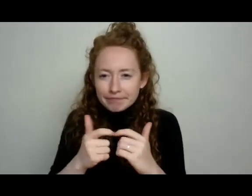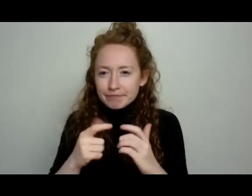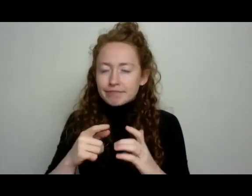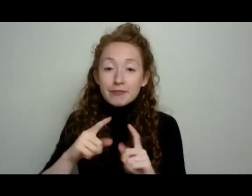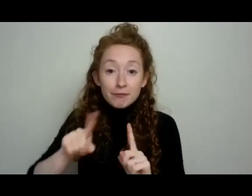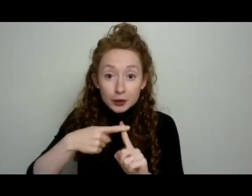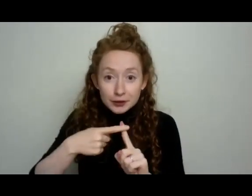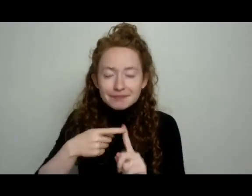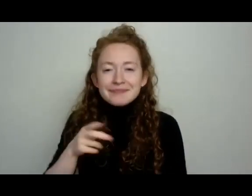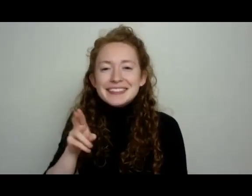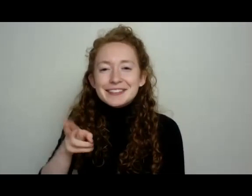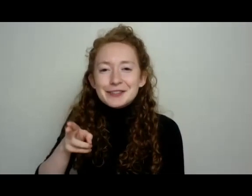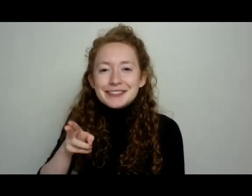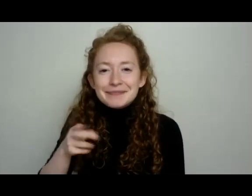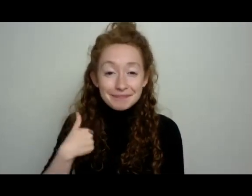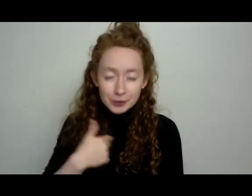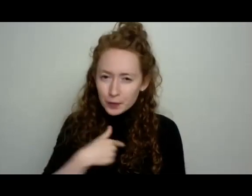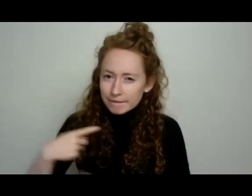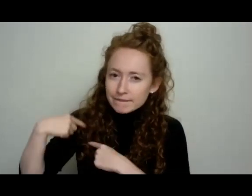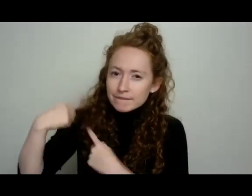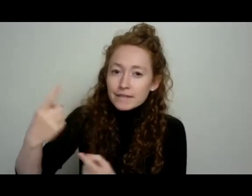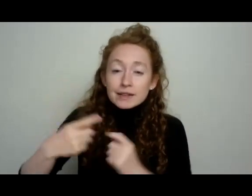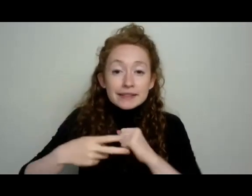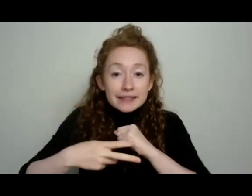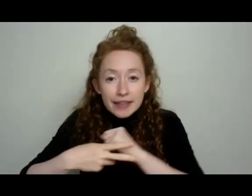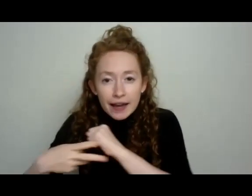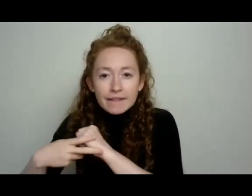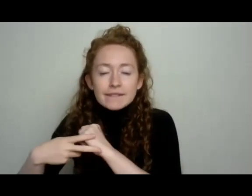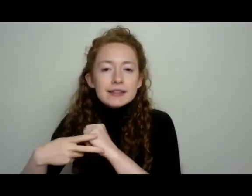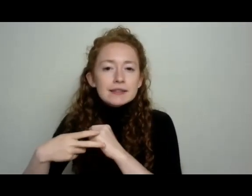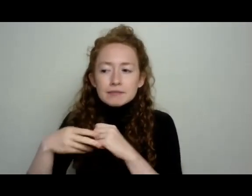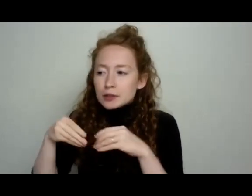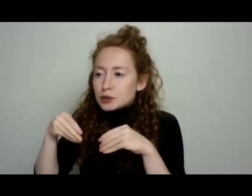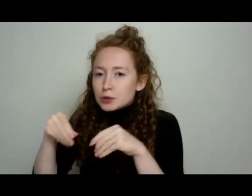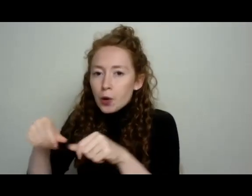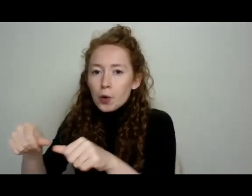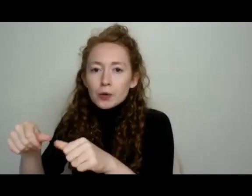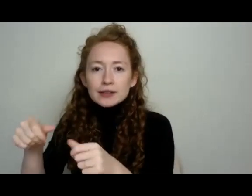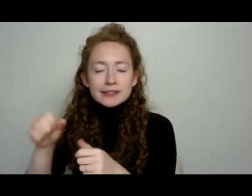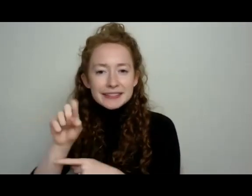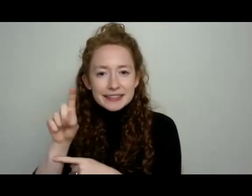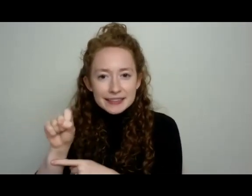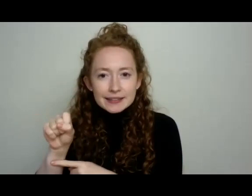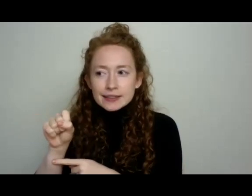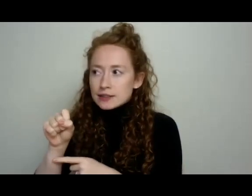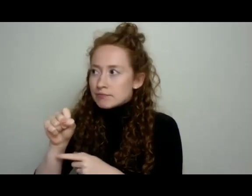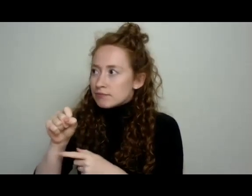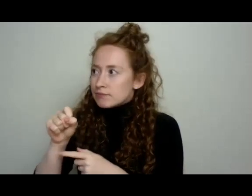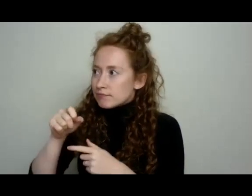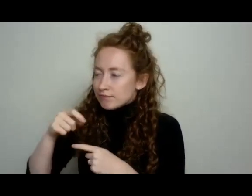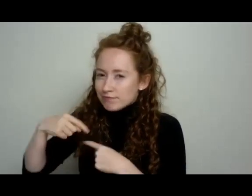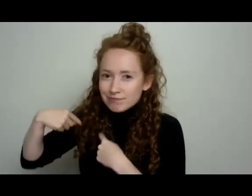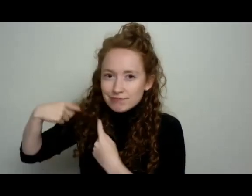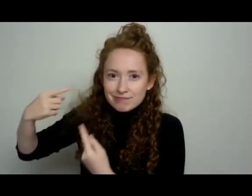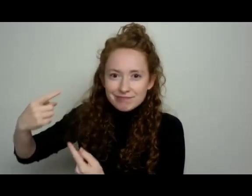saving the seeds, sowing the seeds, sharing the seeds, co-adapting with cucumbers over 3